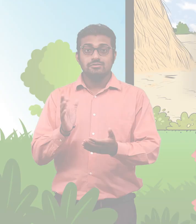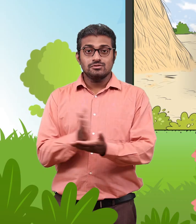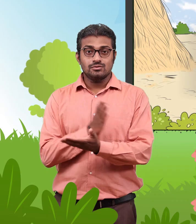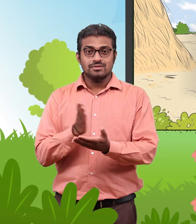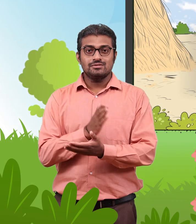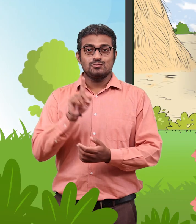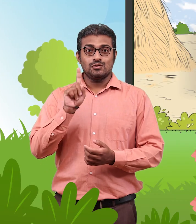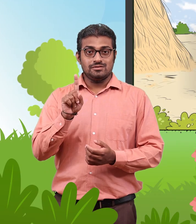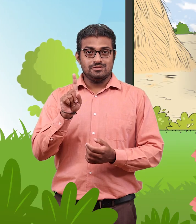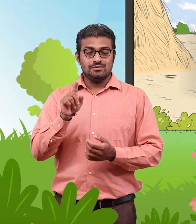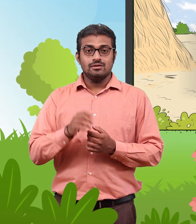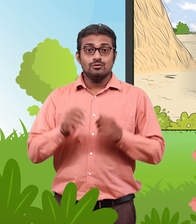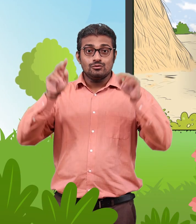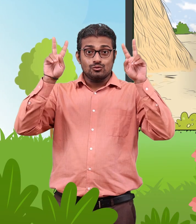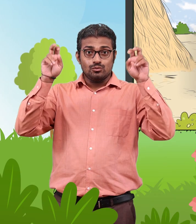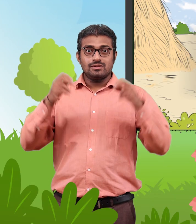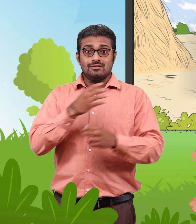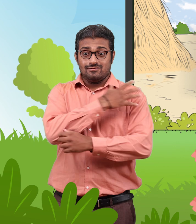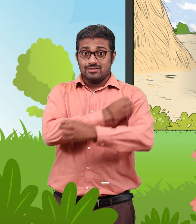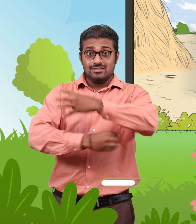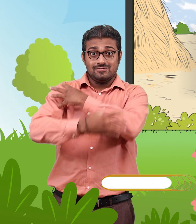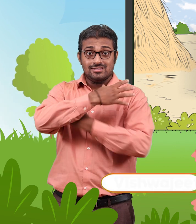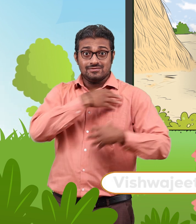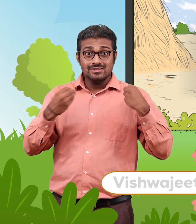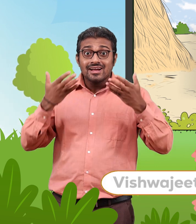Chapter 1 Finding the Furry Cat